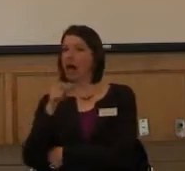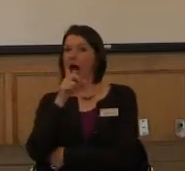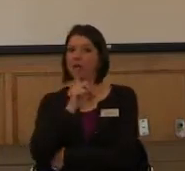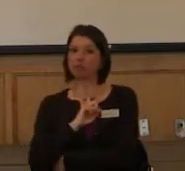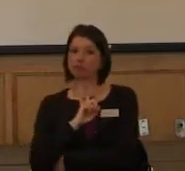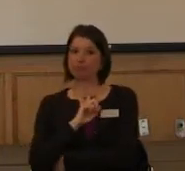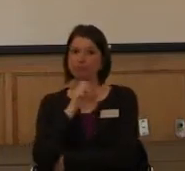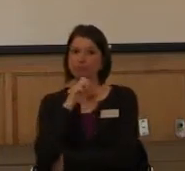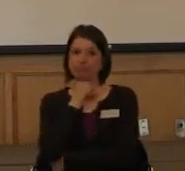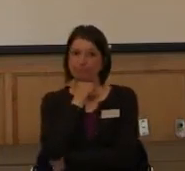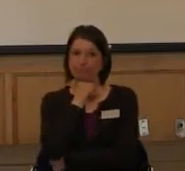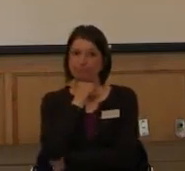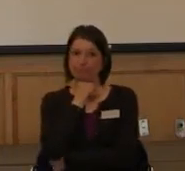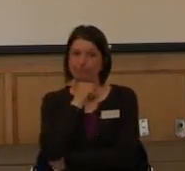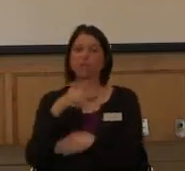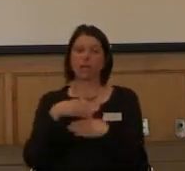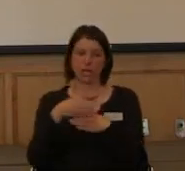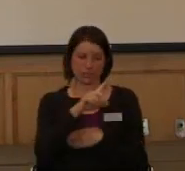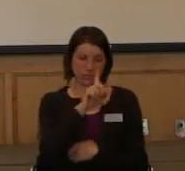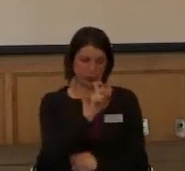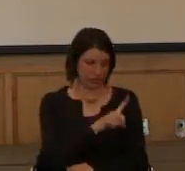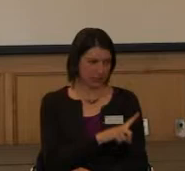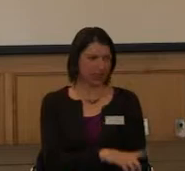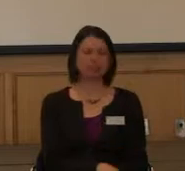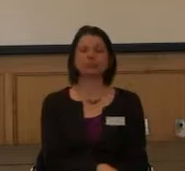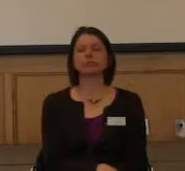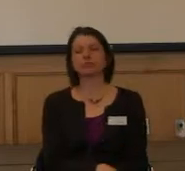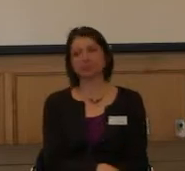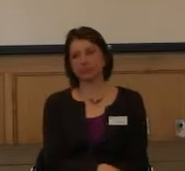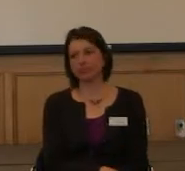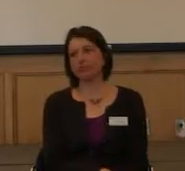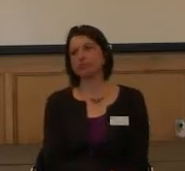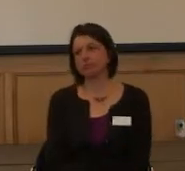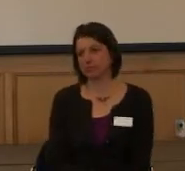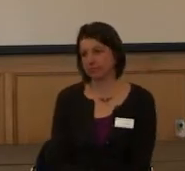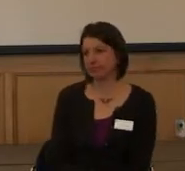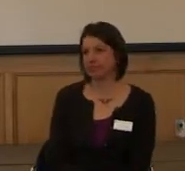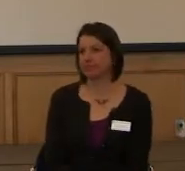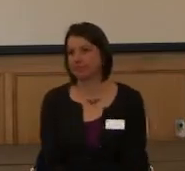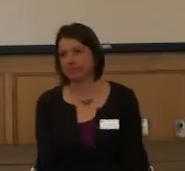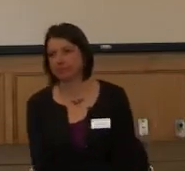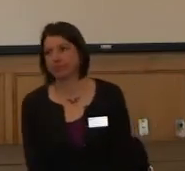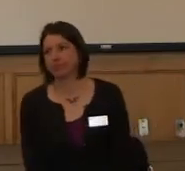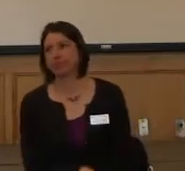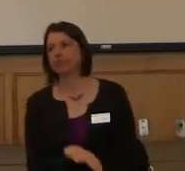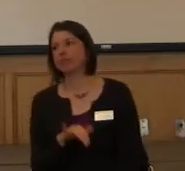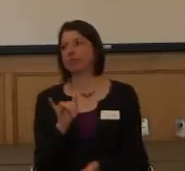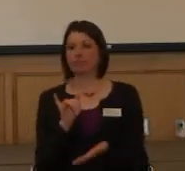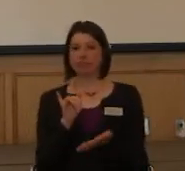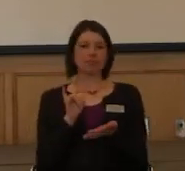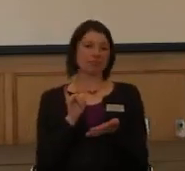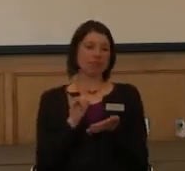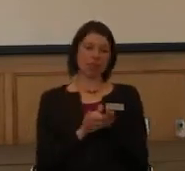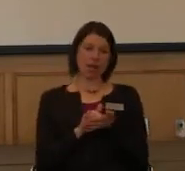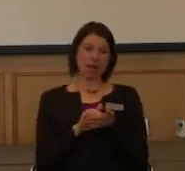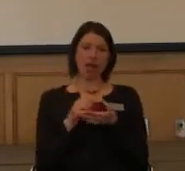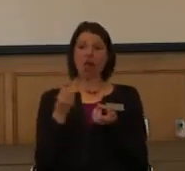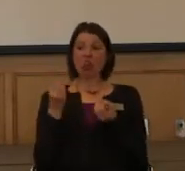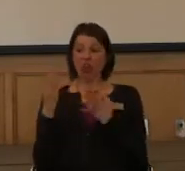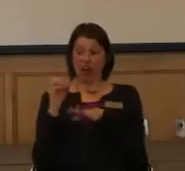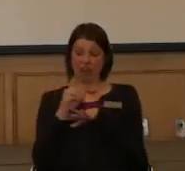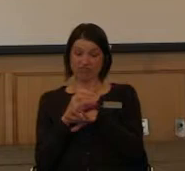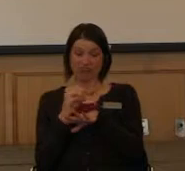okay, next question. So, you know, but I mean, that is, that's something I think there are a lot of advisors,